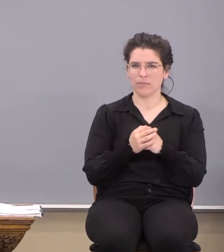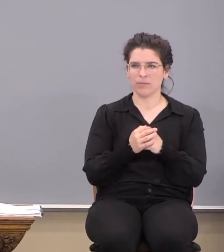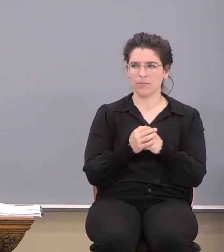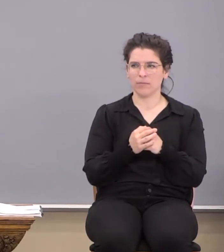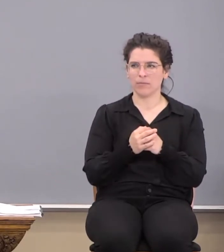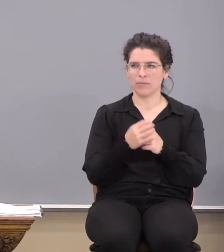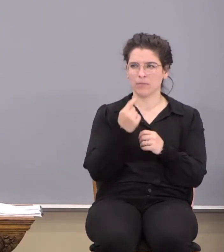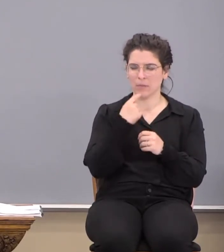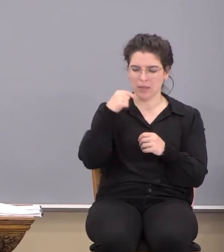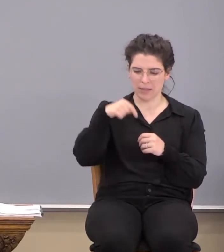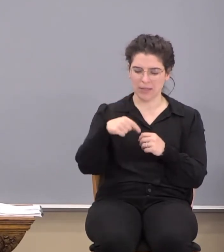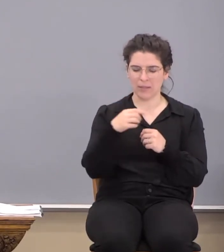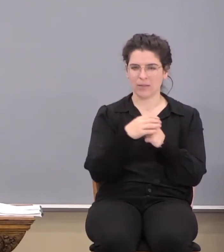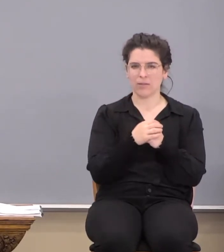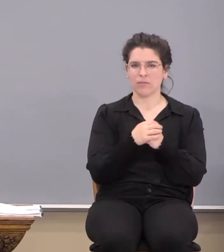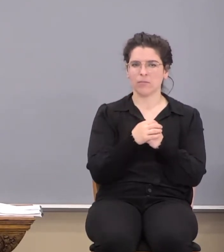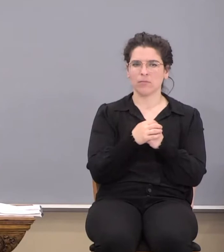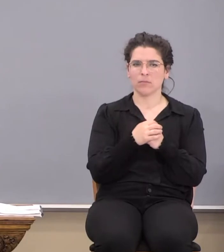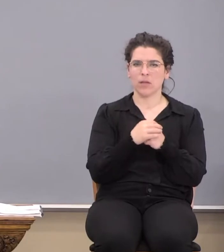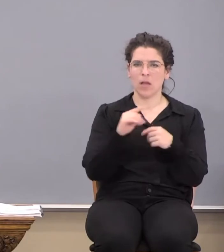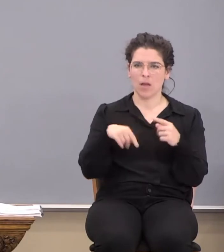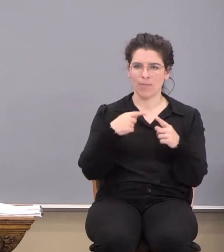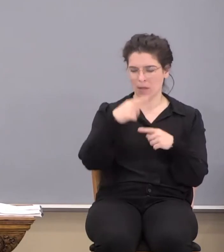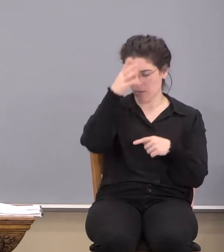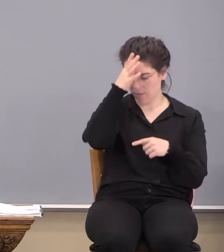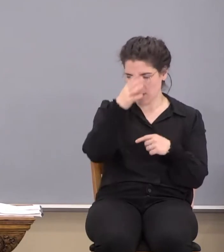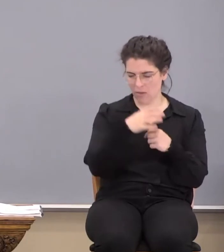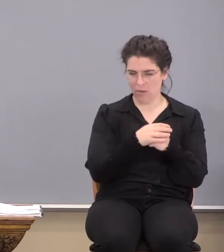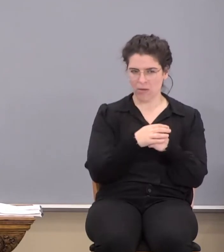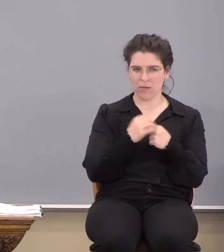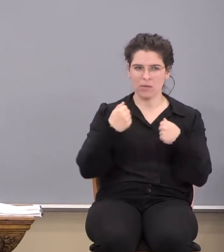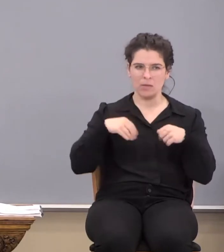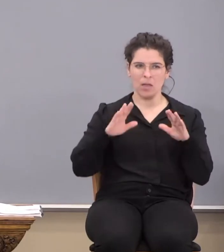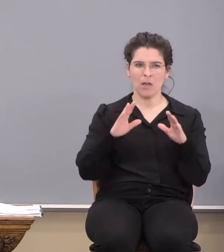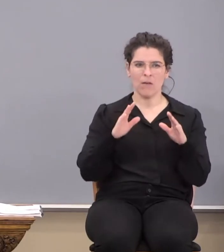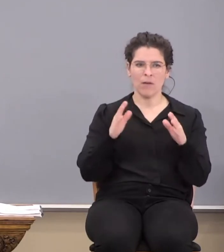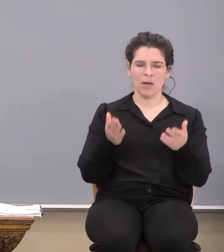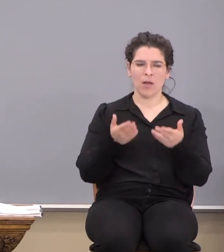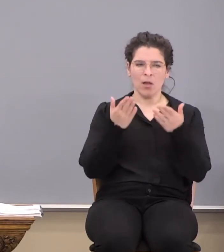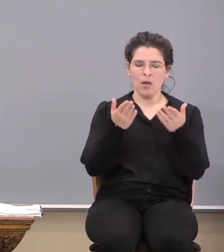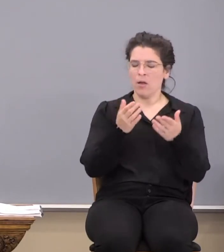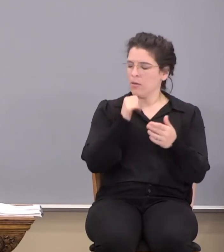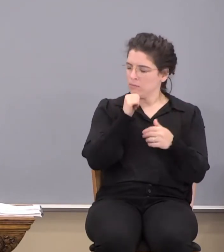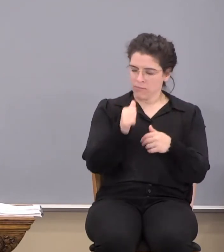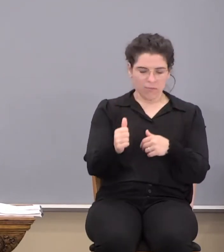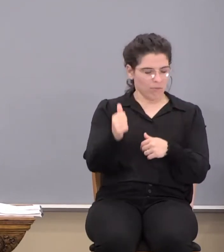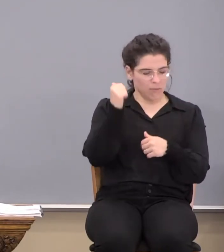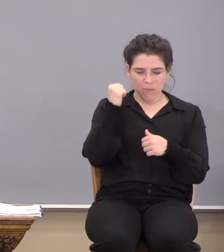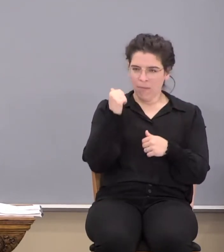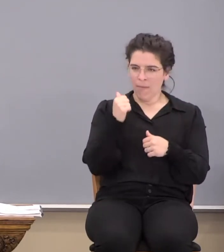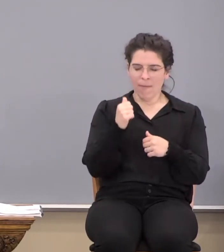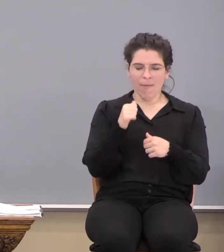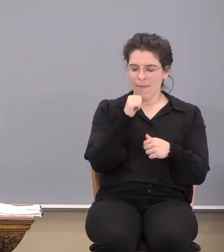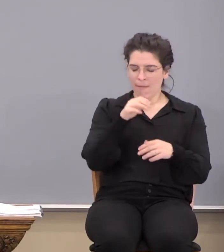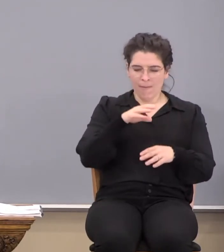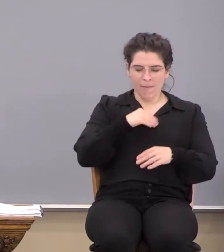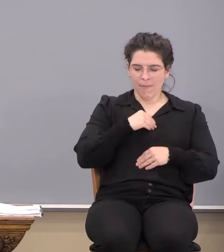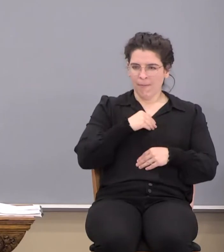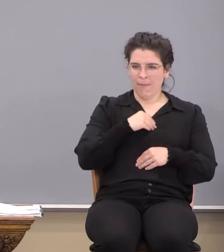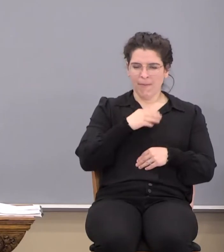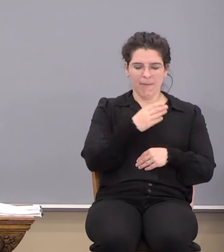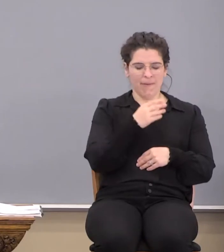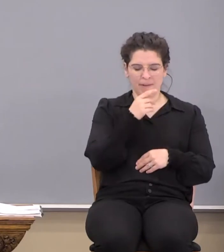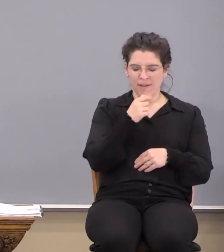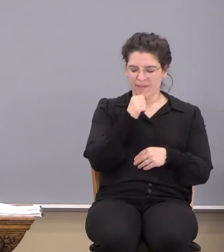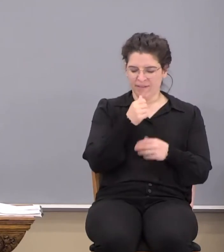It said this about the Father. Sacrifice and offering thou wouldst not. That is, He wouldn't accept, as it were, because